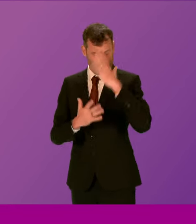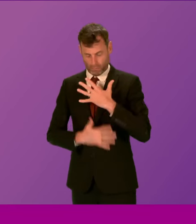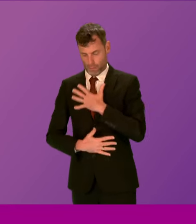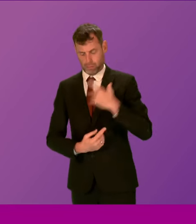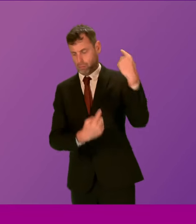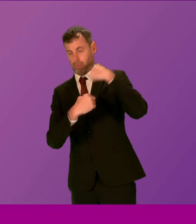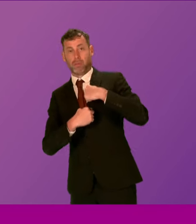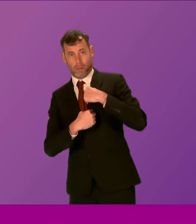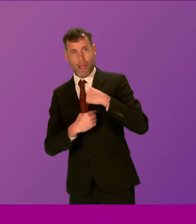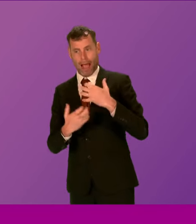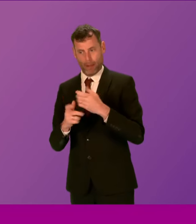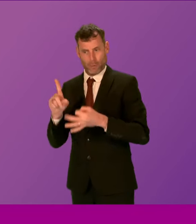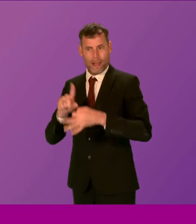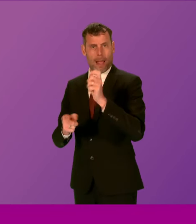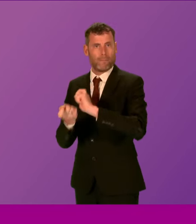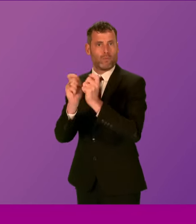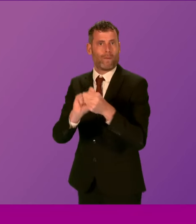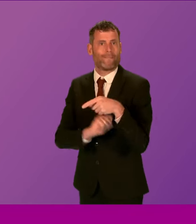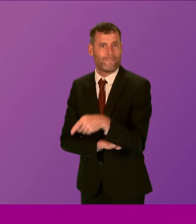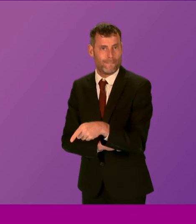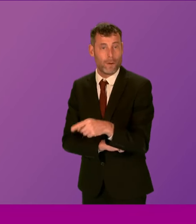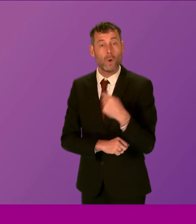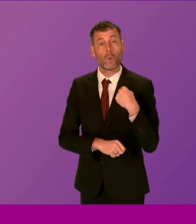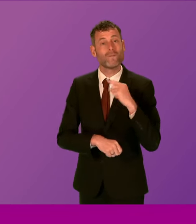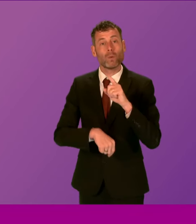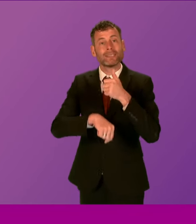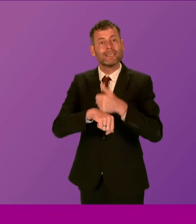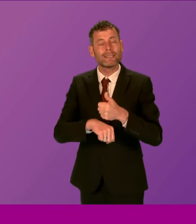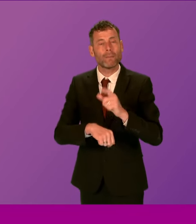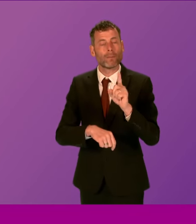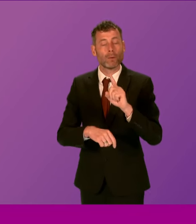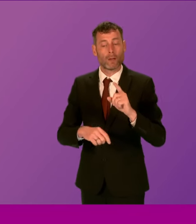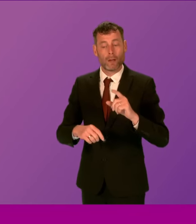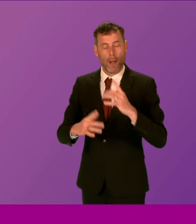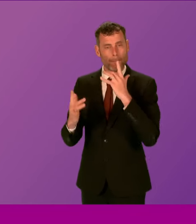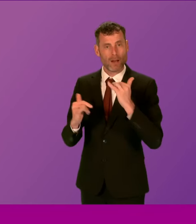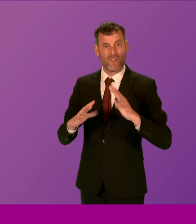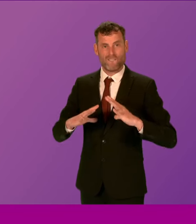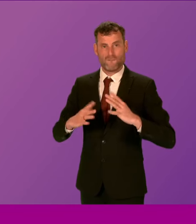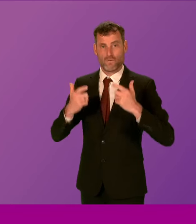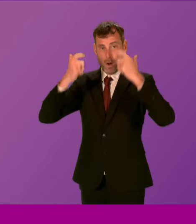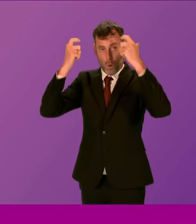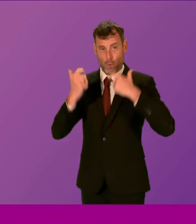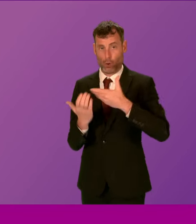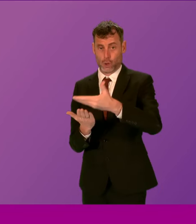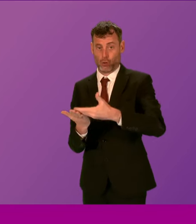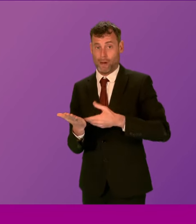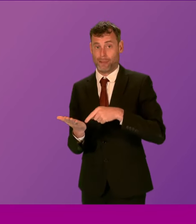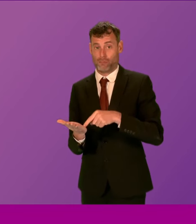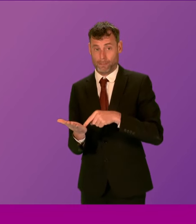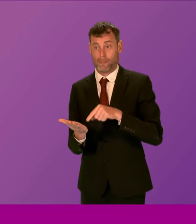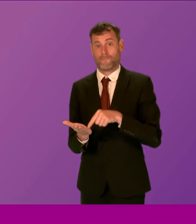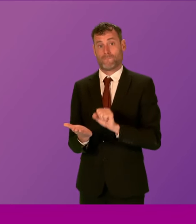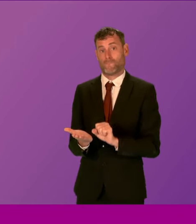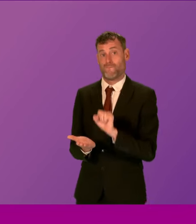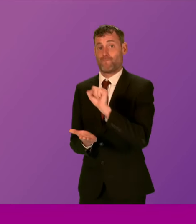criminal justice system. Just this week, of course, piloting free court transcripts for victims of rape and sexual offences, which we know a